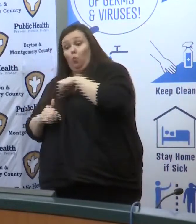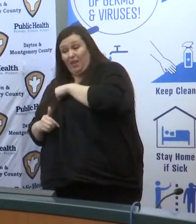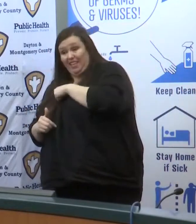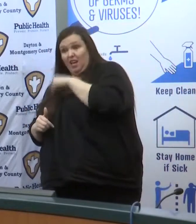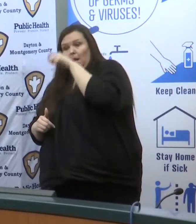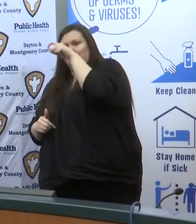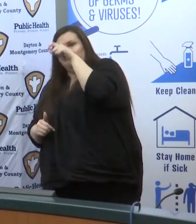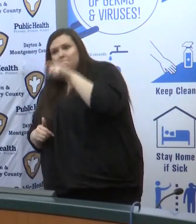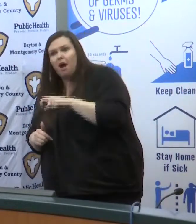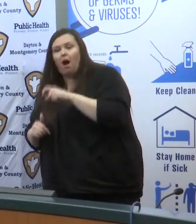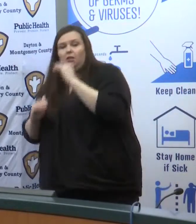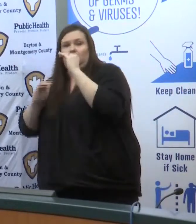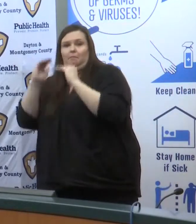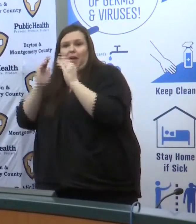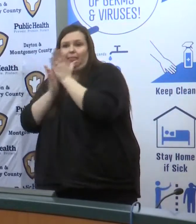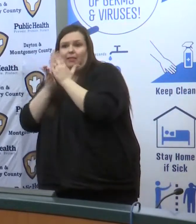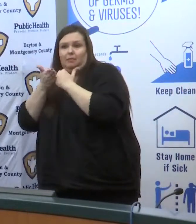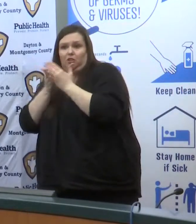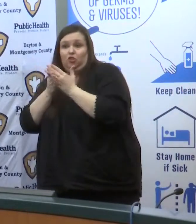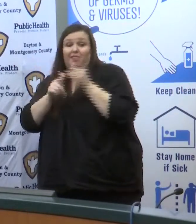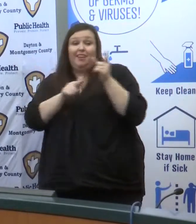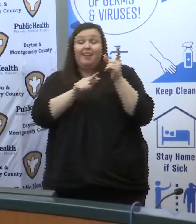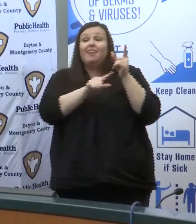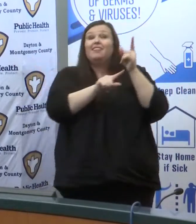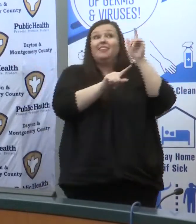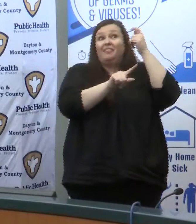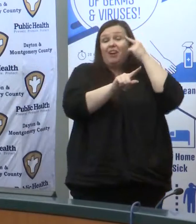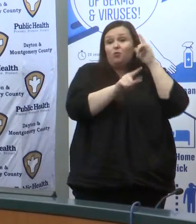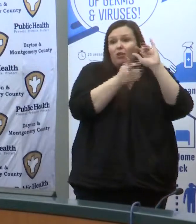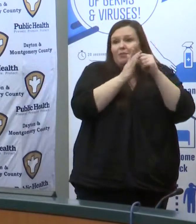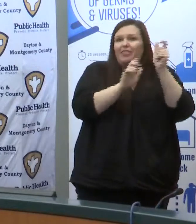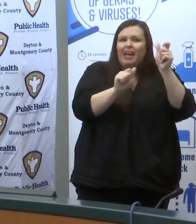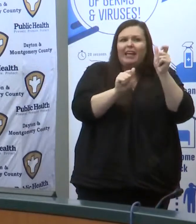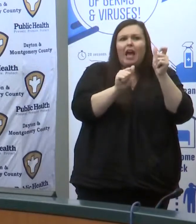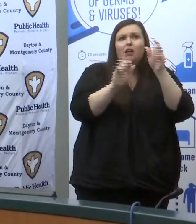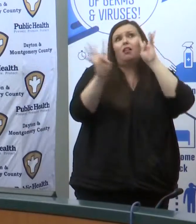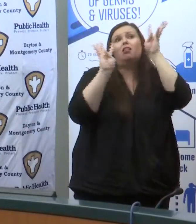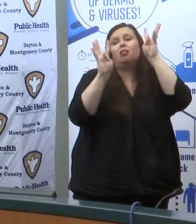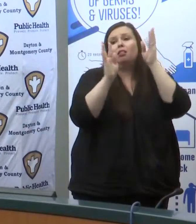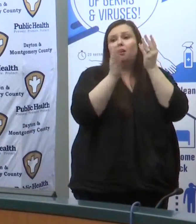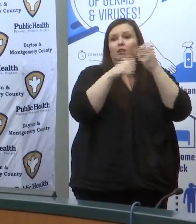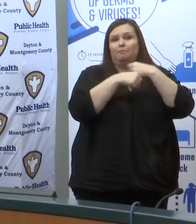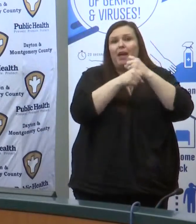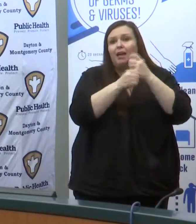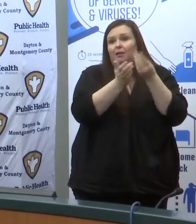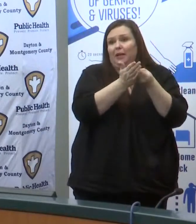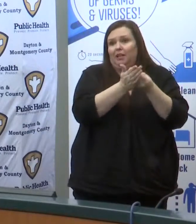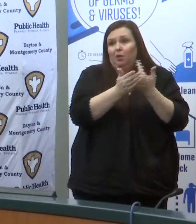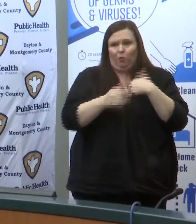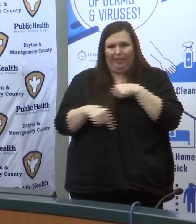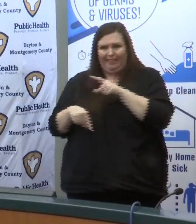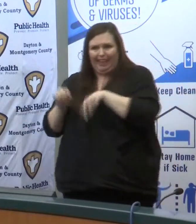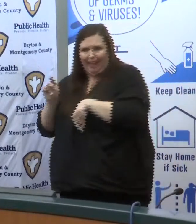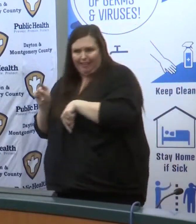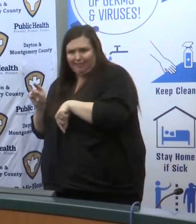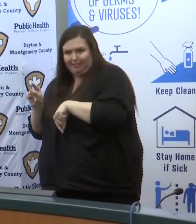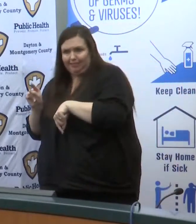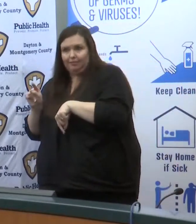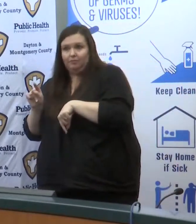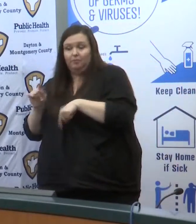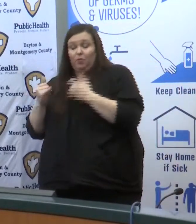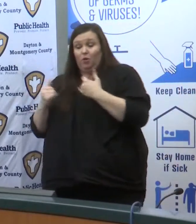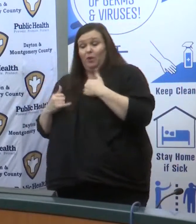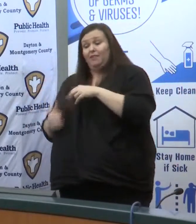this the the feds can make money they can do whatever they want to make it happen right now we have about two